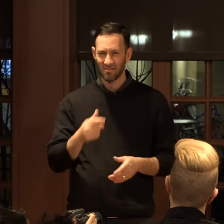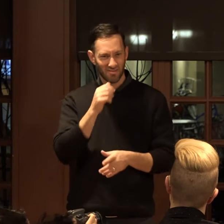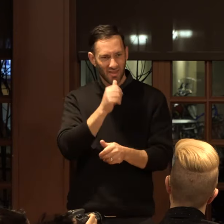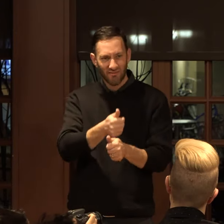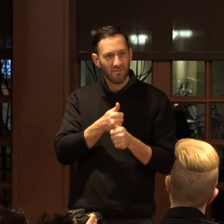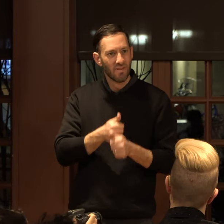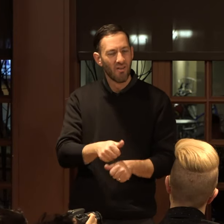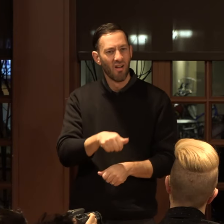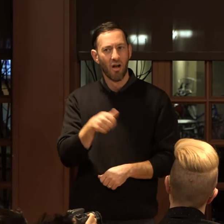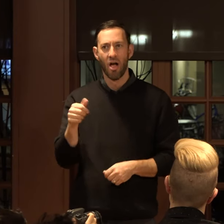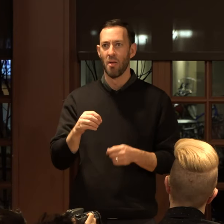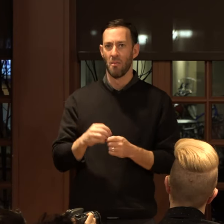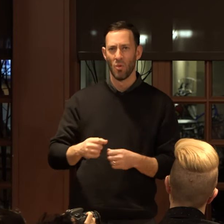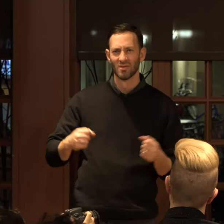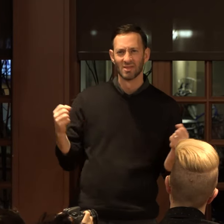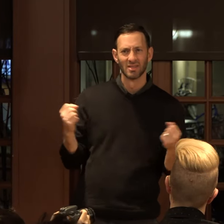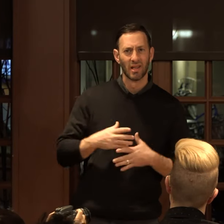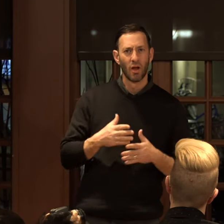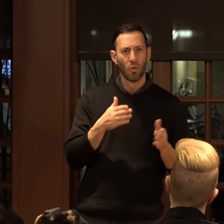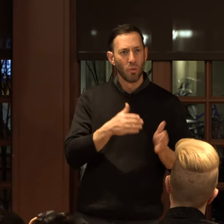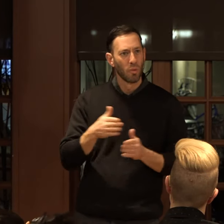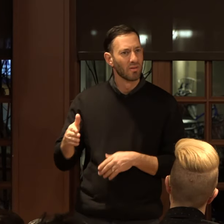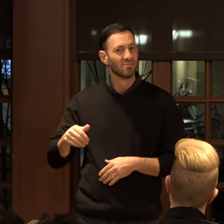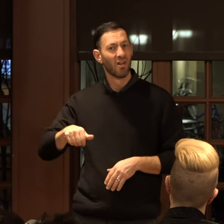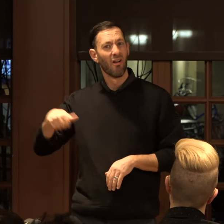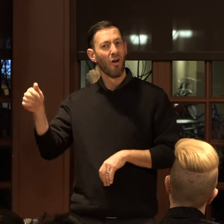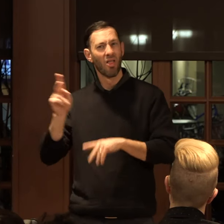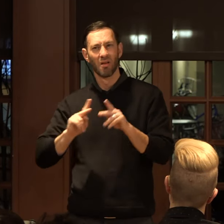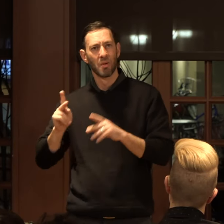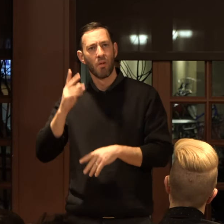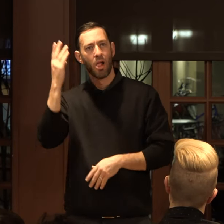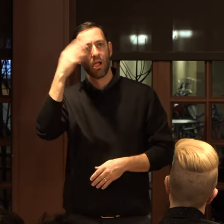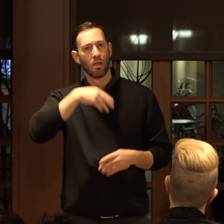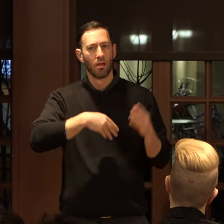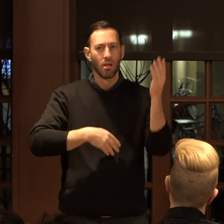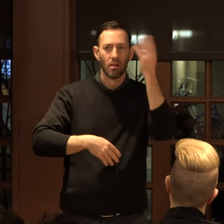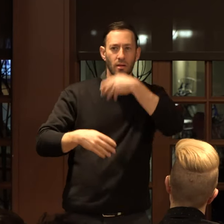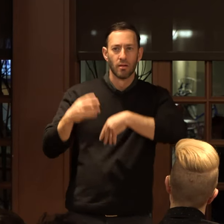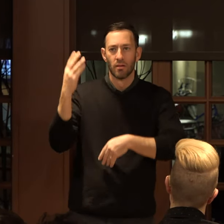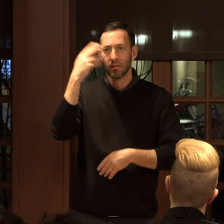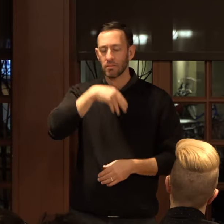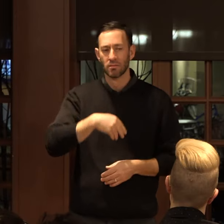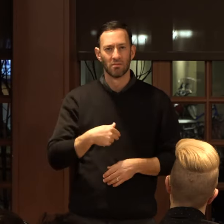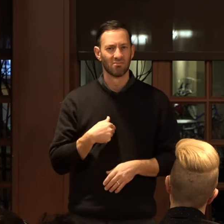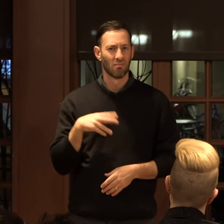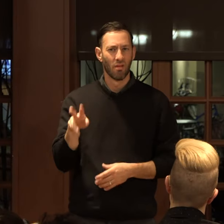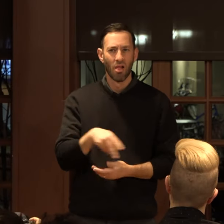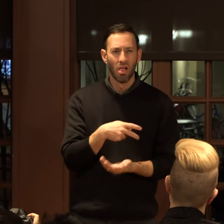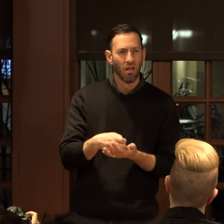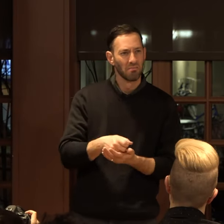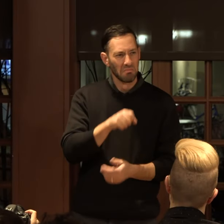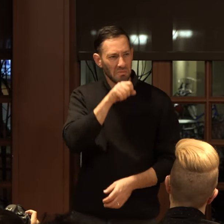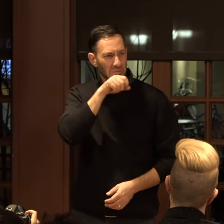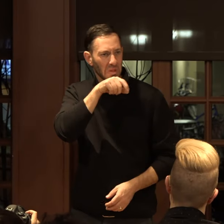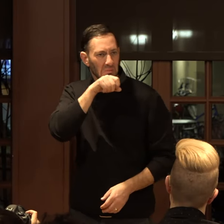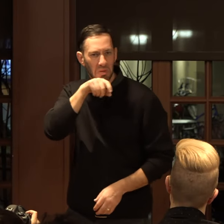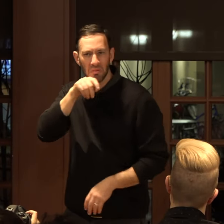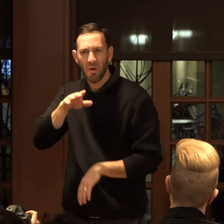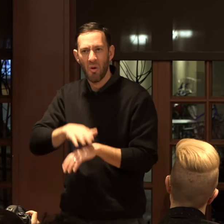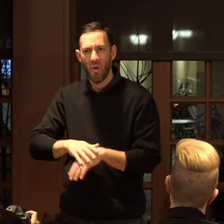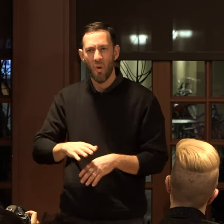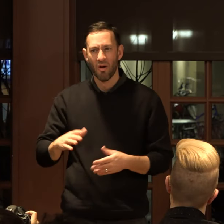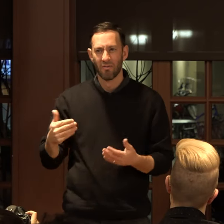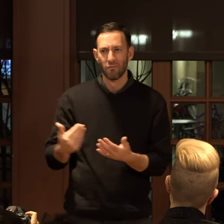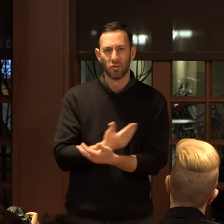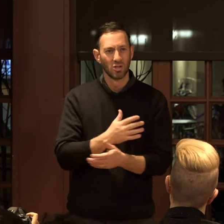in other, more terrifying ways that no one else seemed to notice. I crumpled and spit on every load of fresh laundry